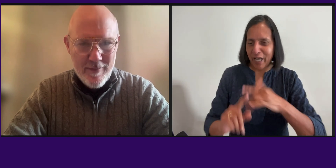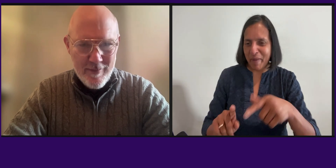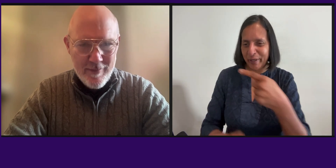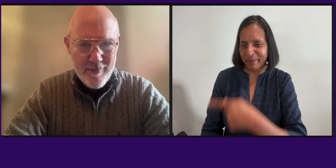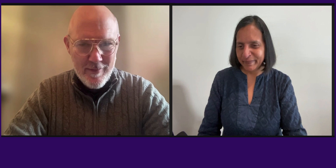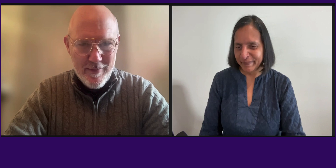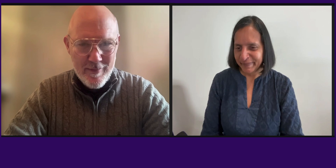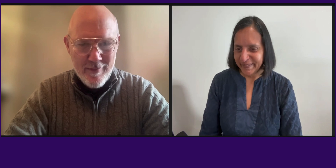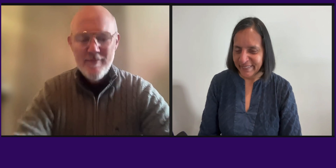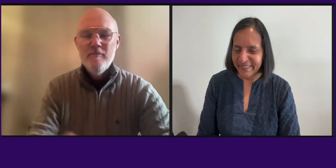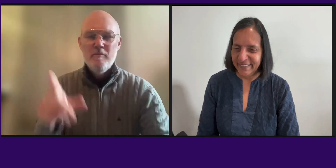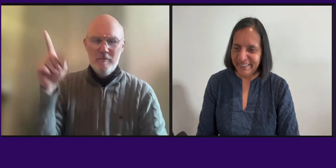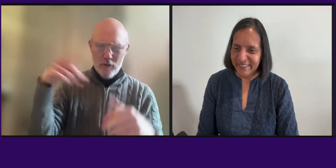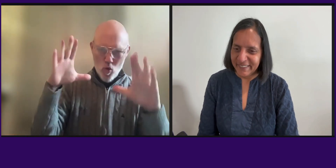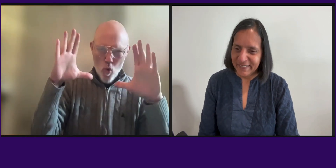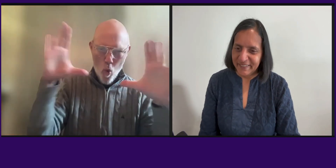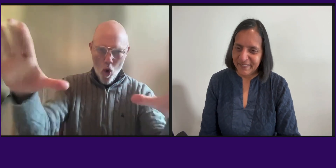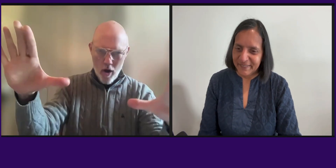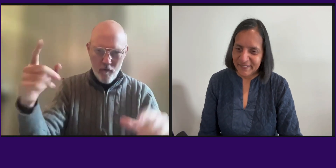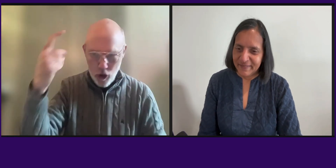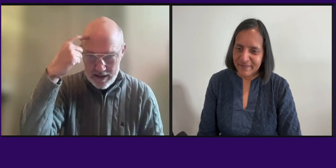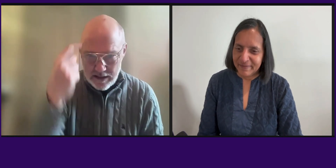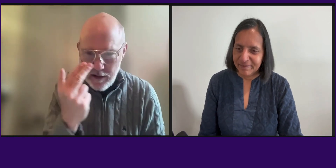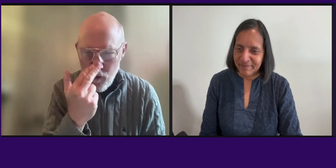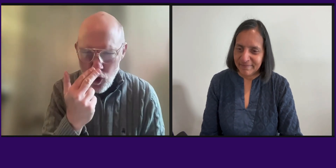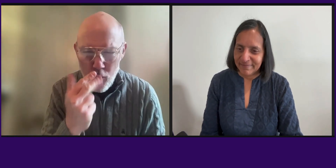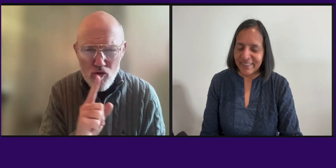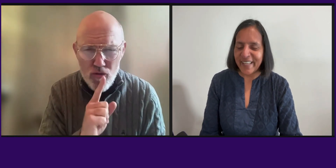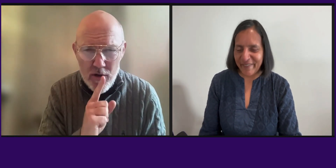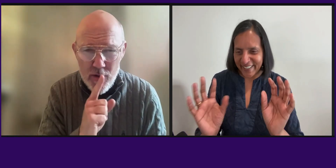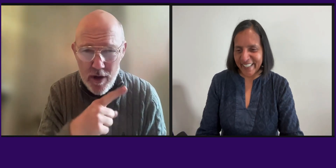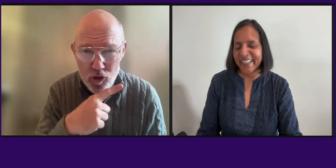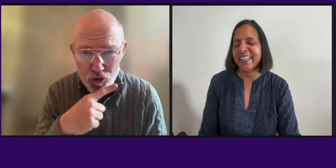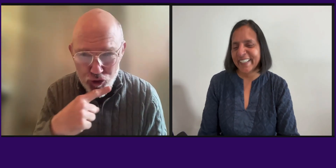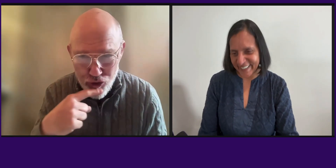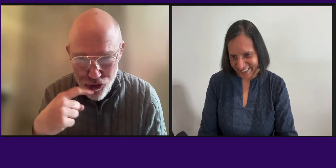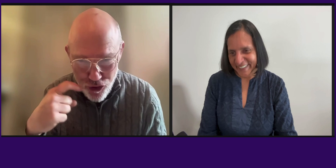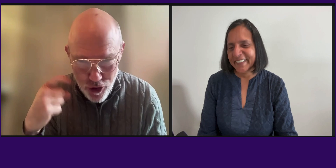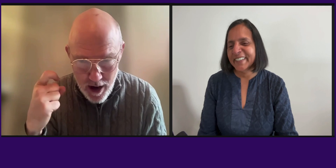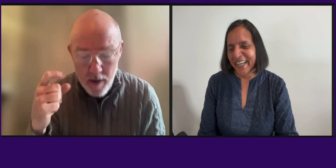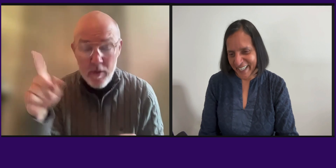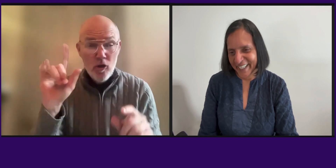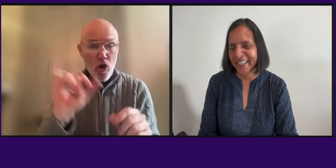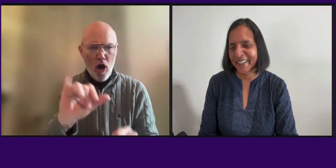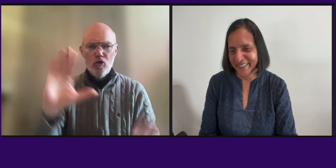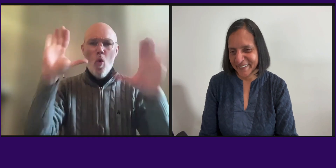and it's it's really touching and I appreciate that about him. He has a wonderful sense of humor that can be dry at times.